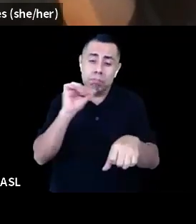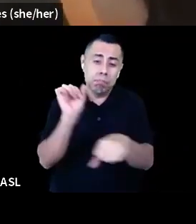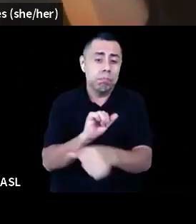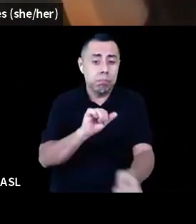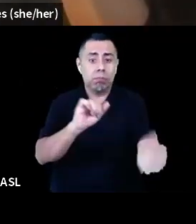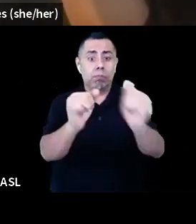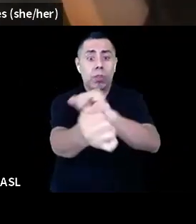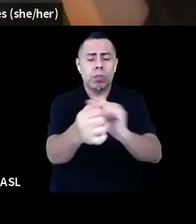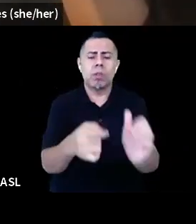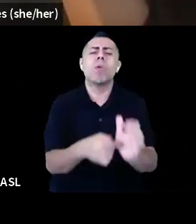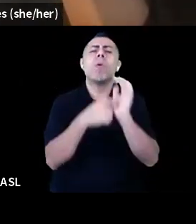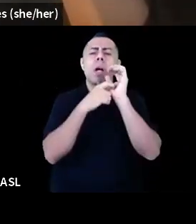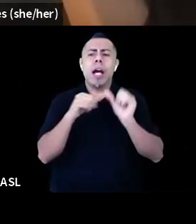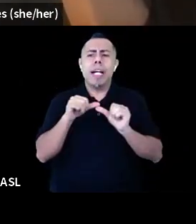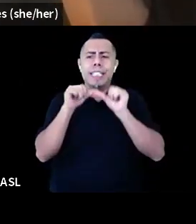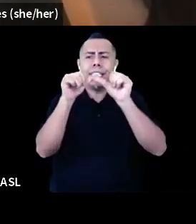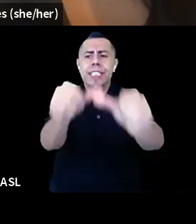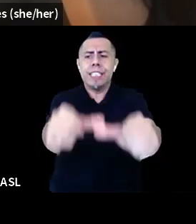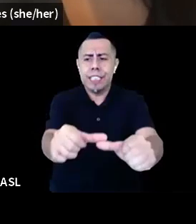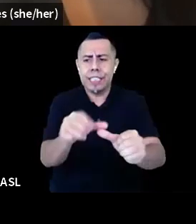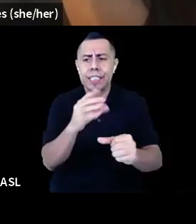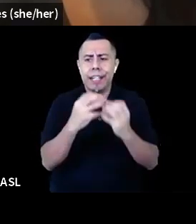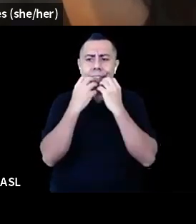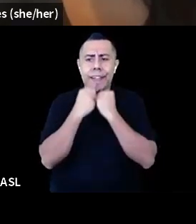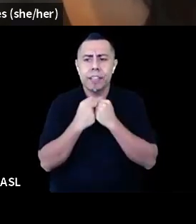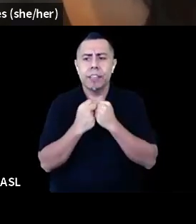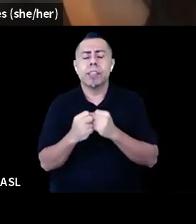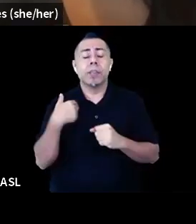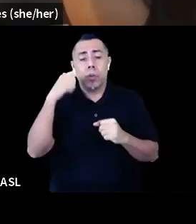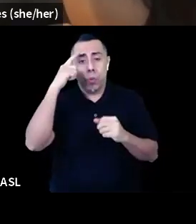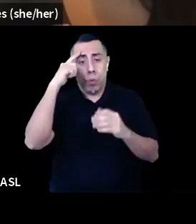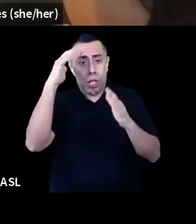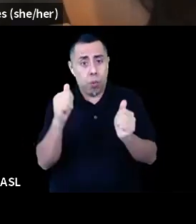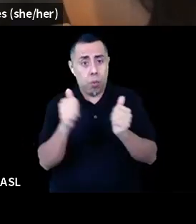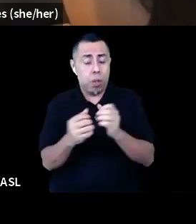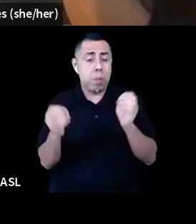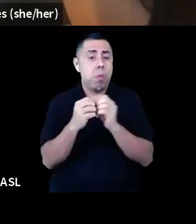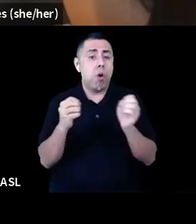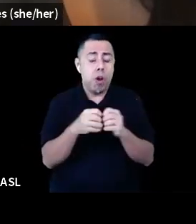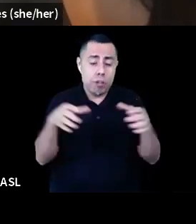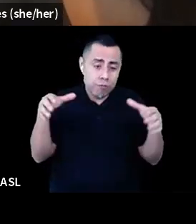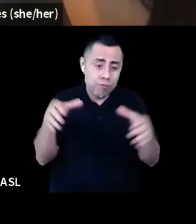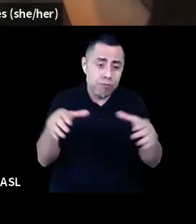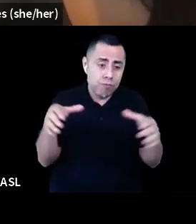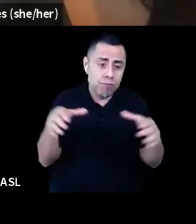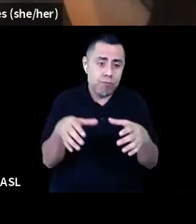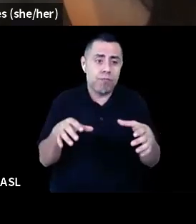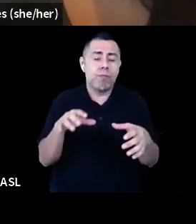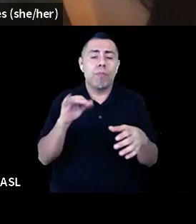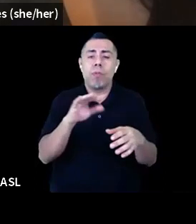these calls, we as a field will feel more equipped to move toward justice, both at an individual and institutional levels as we look to